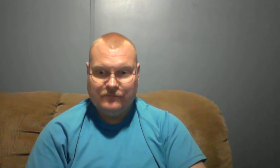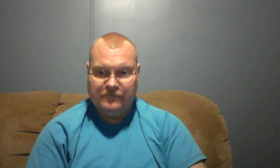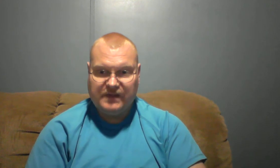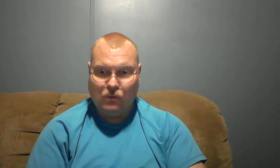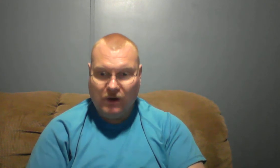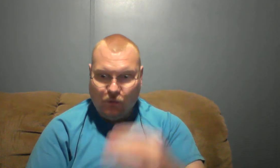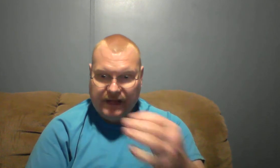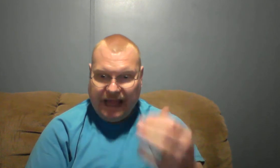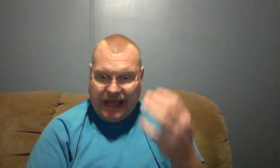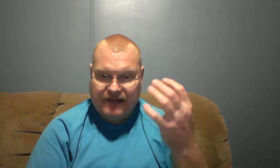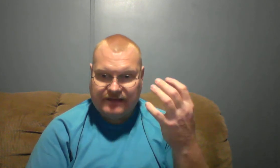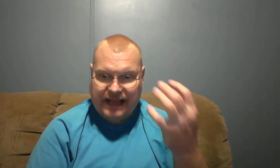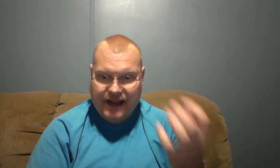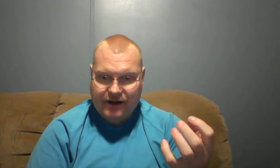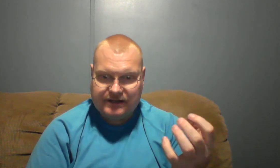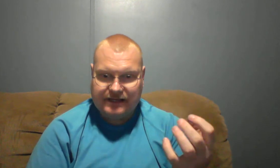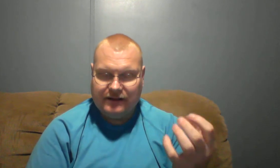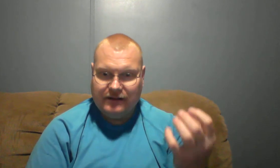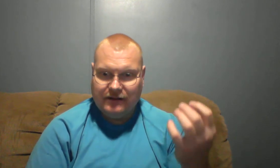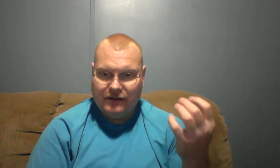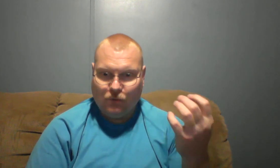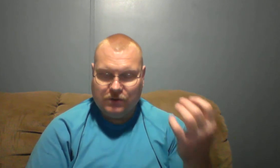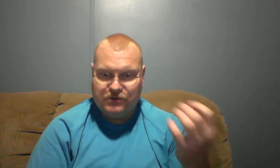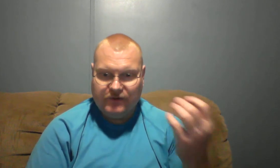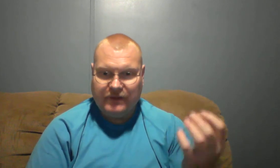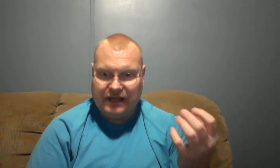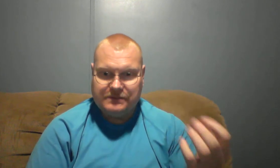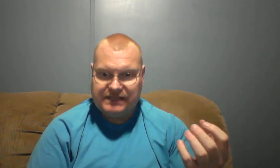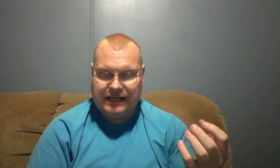What we have inherited once we become saved.